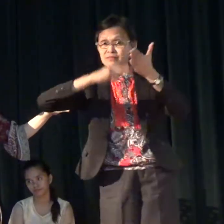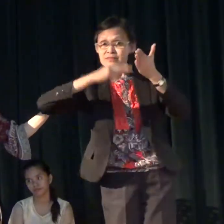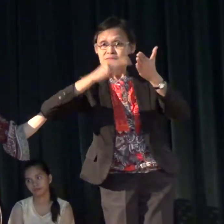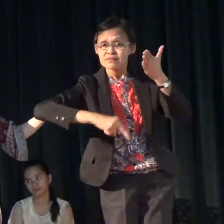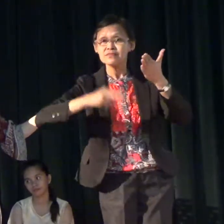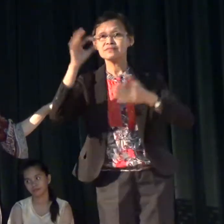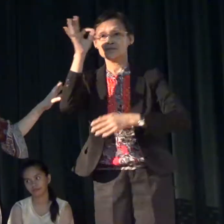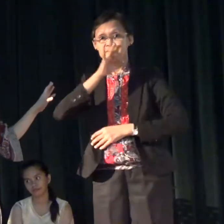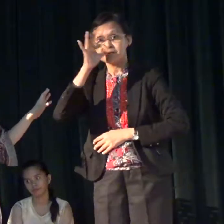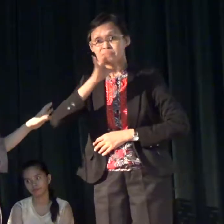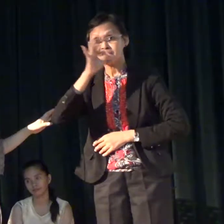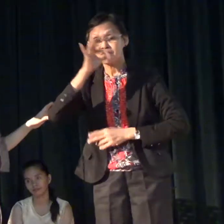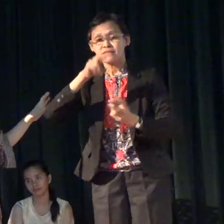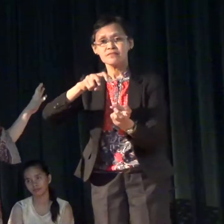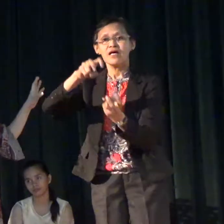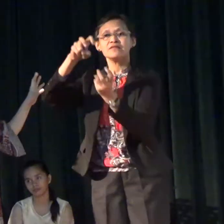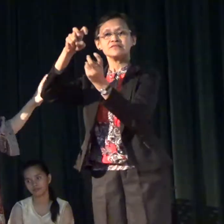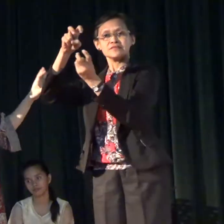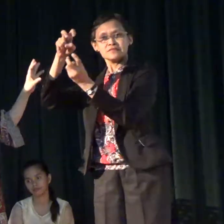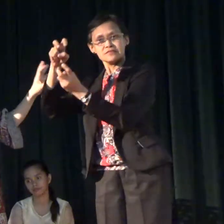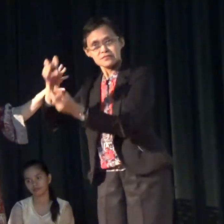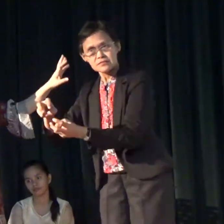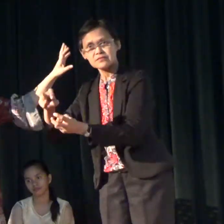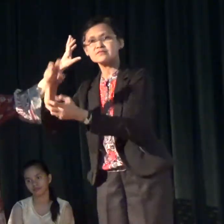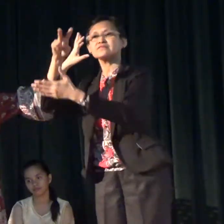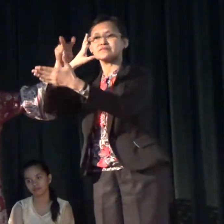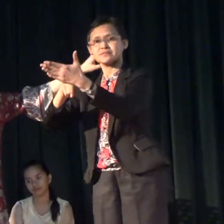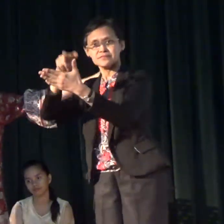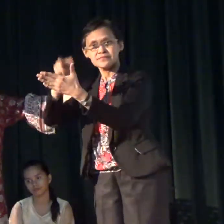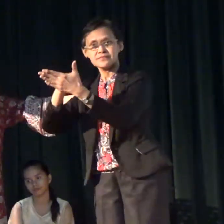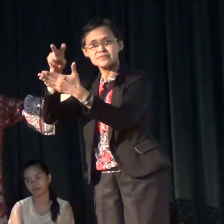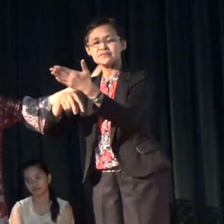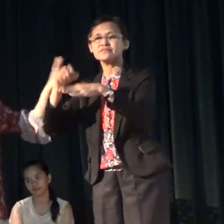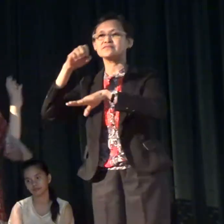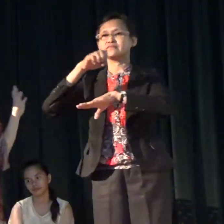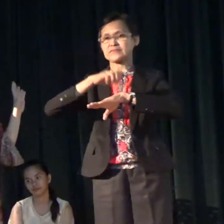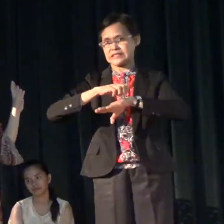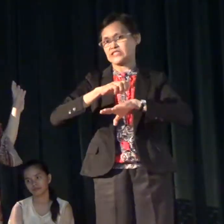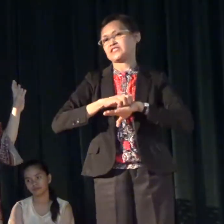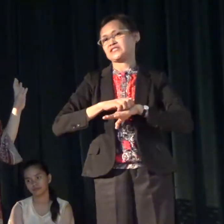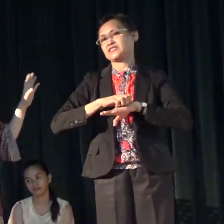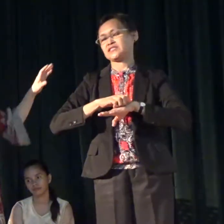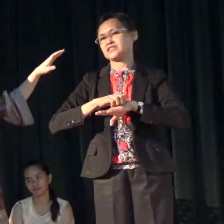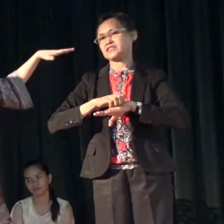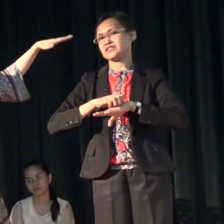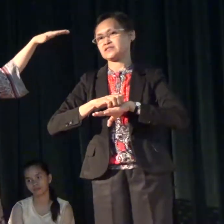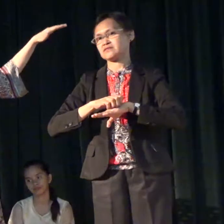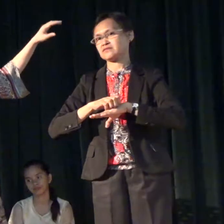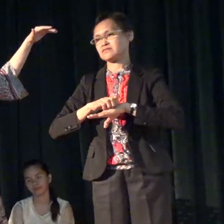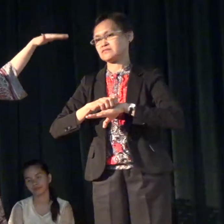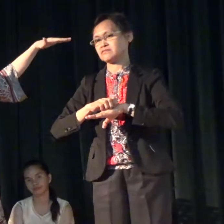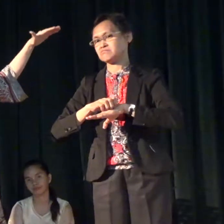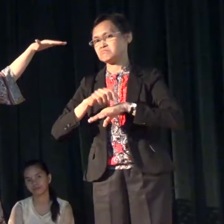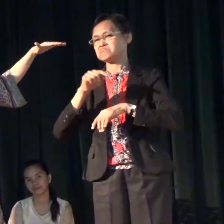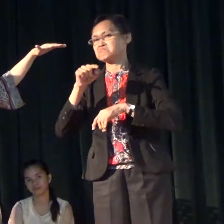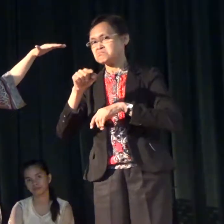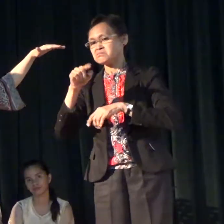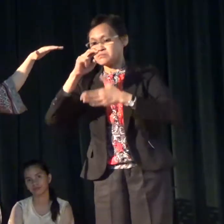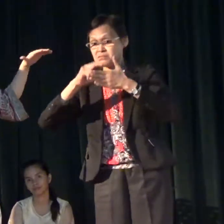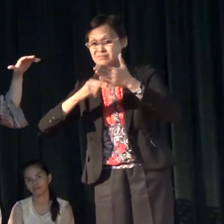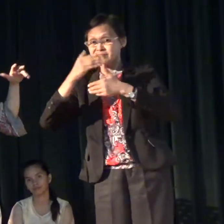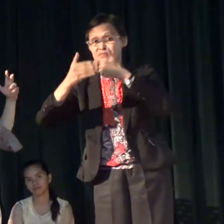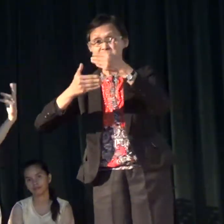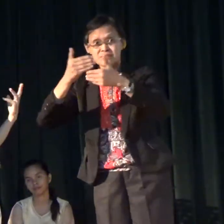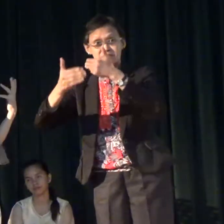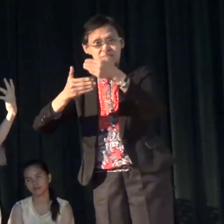Pilipino, di na ako sa pagbabasa sa English. And so, the reading process